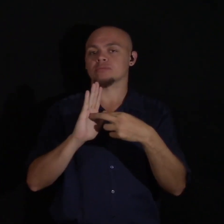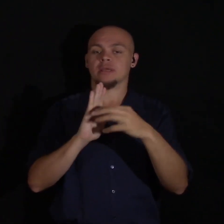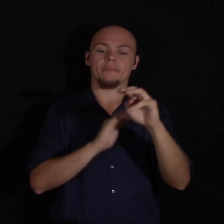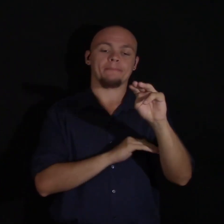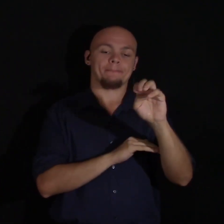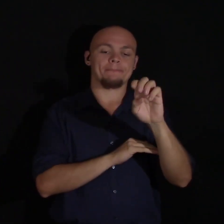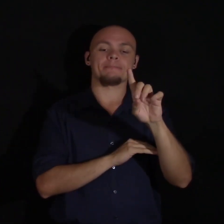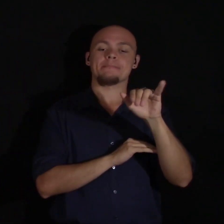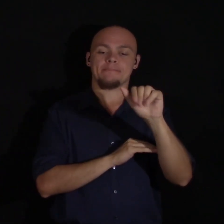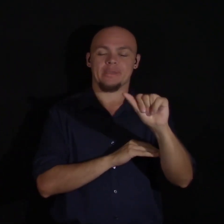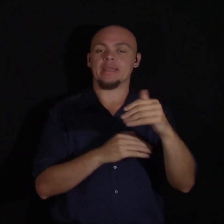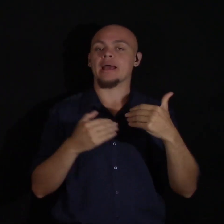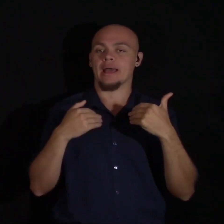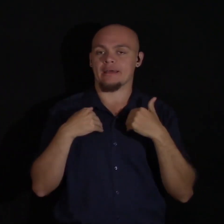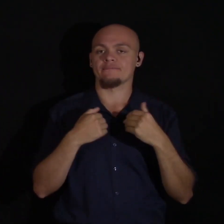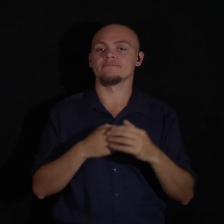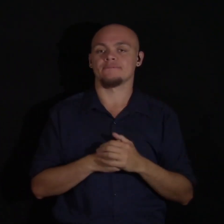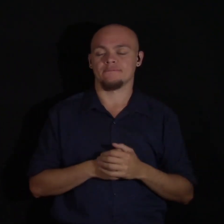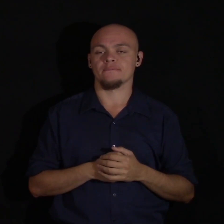existed.